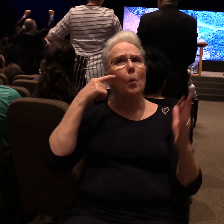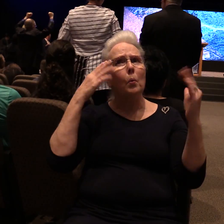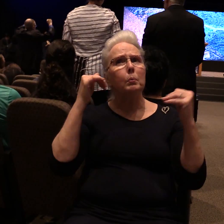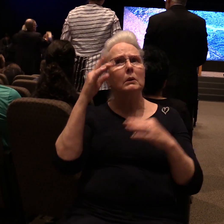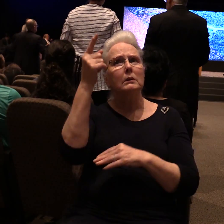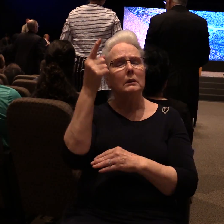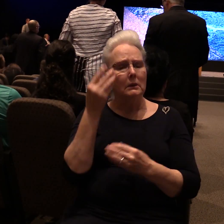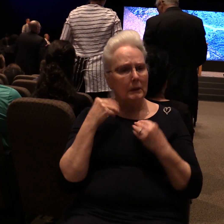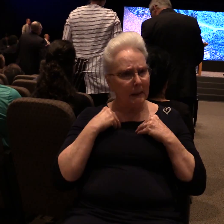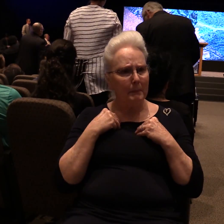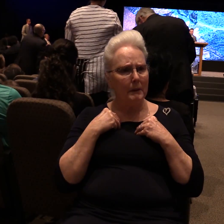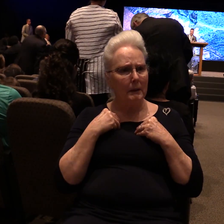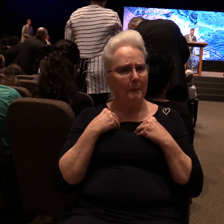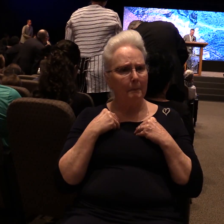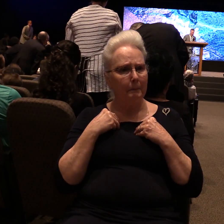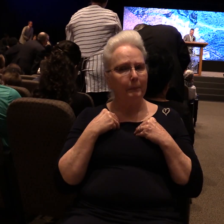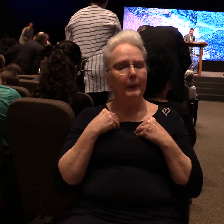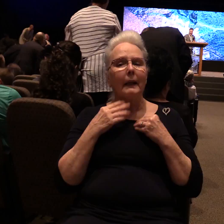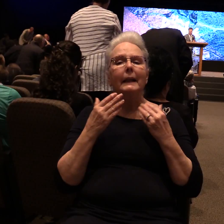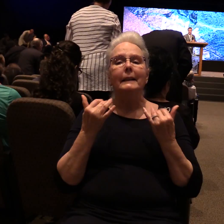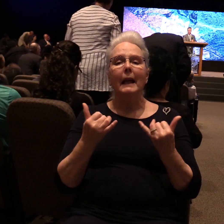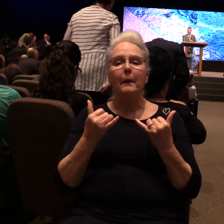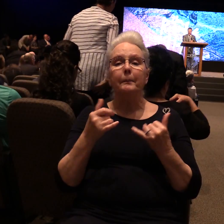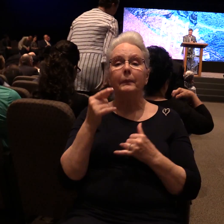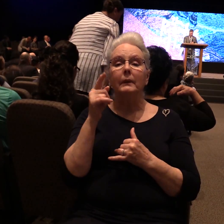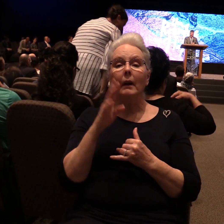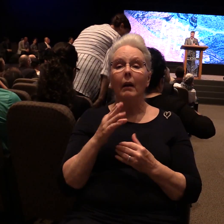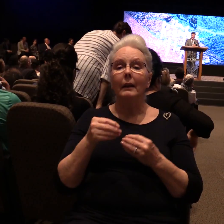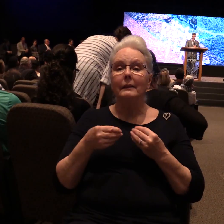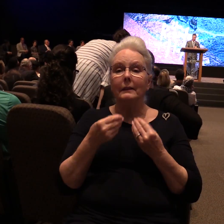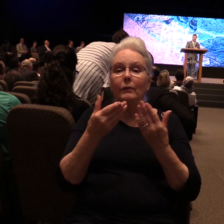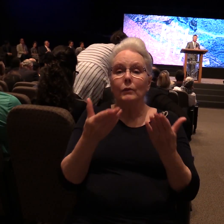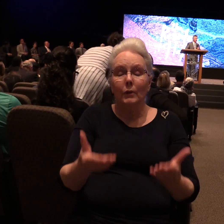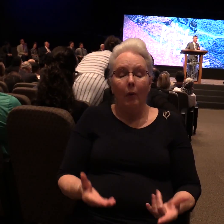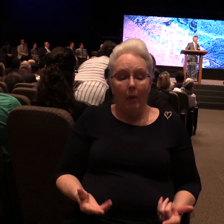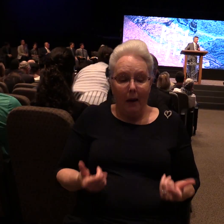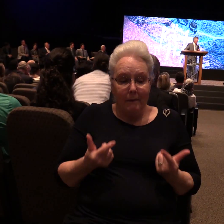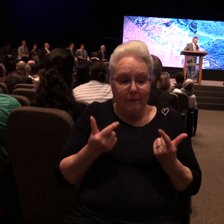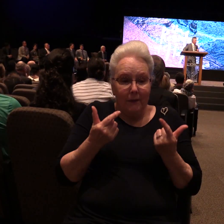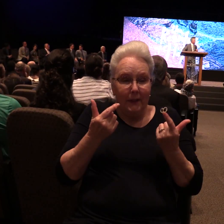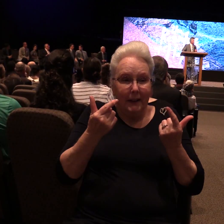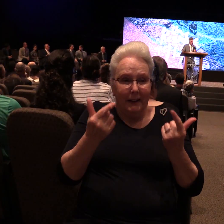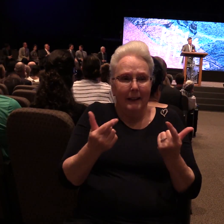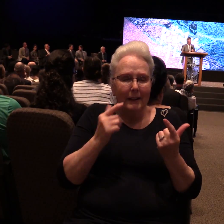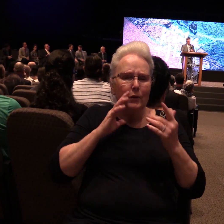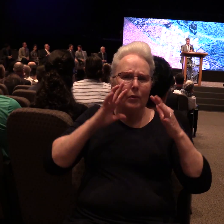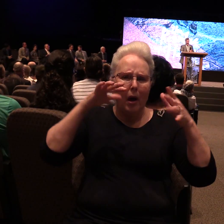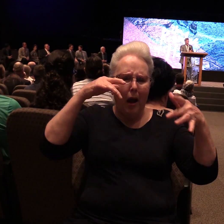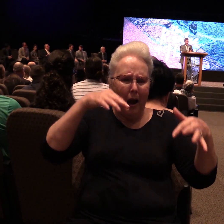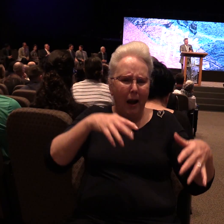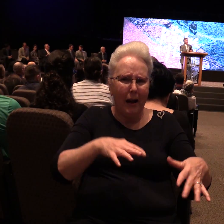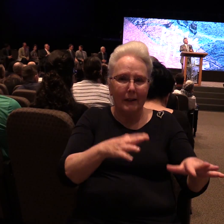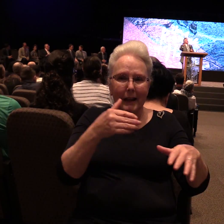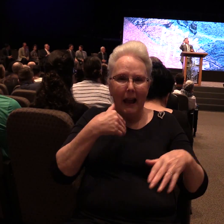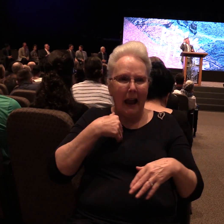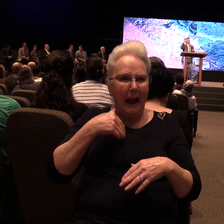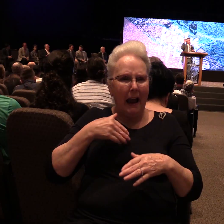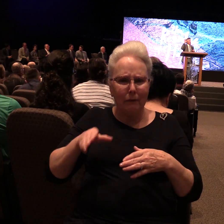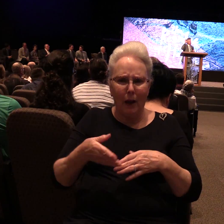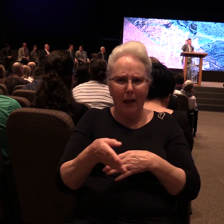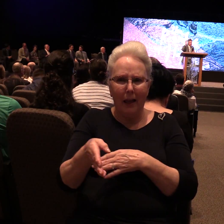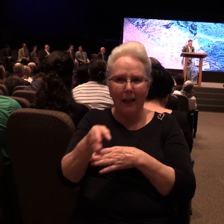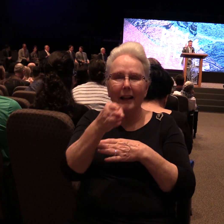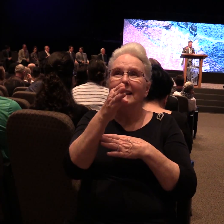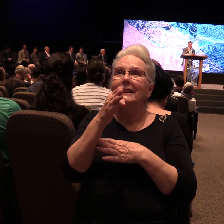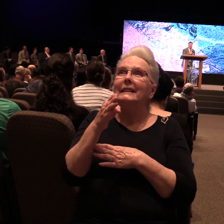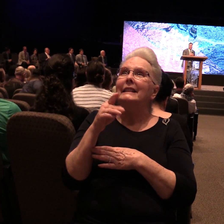Next, God brings forth countless varieties of life forms. The seas swarm with life. The sky